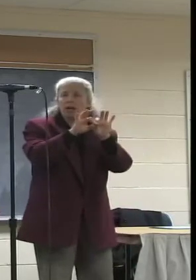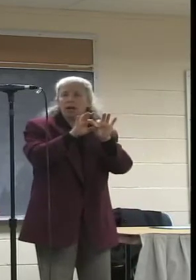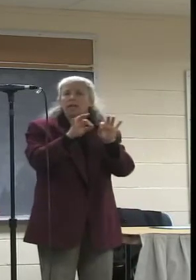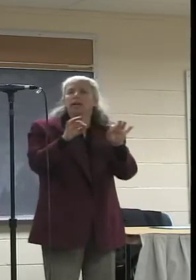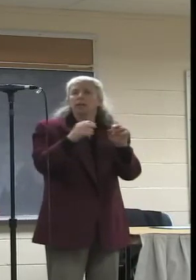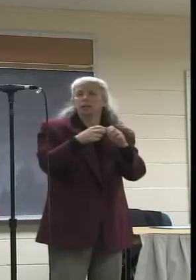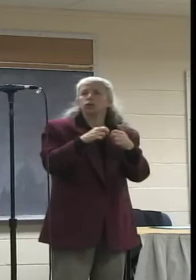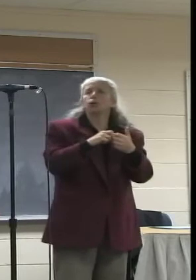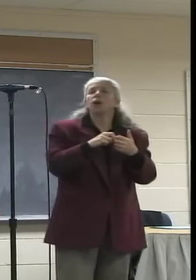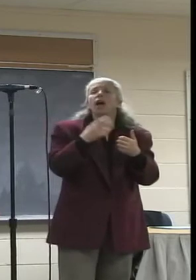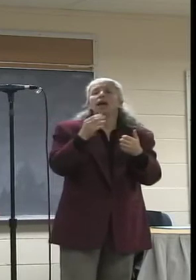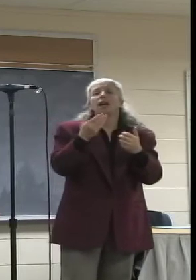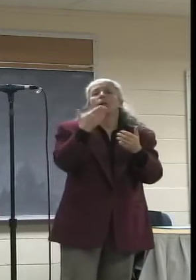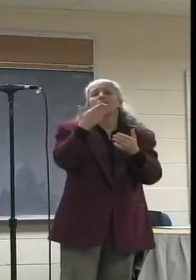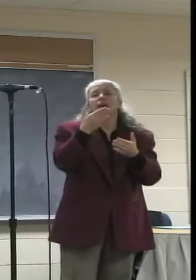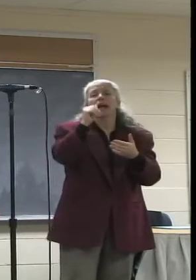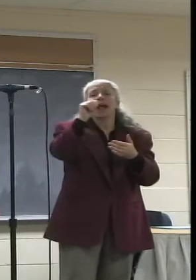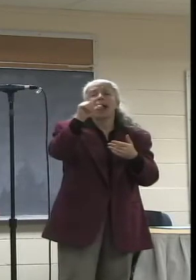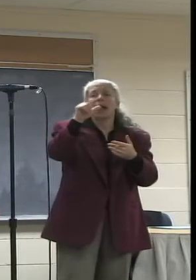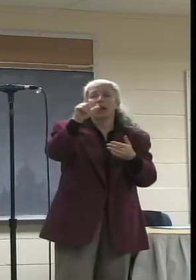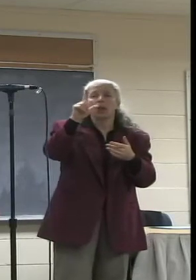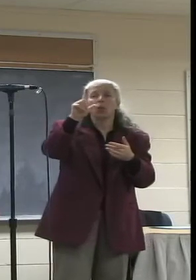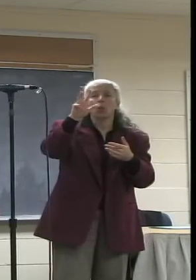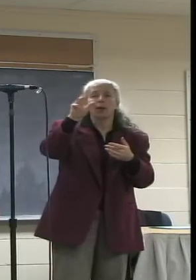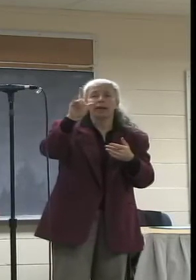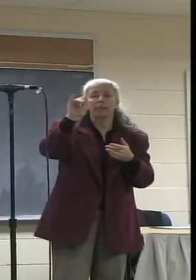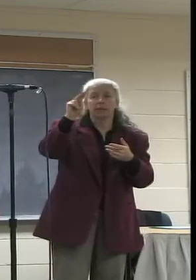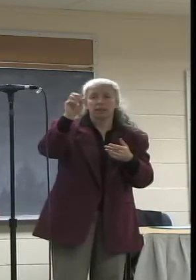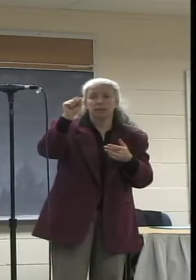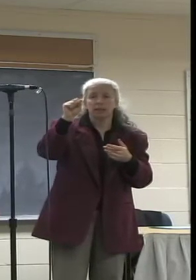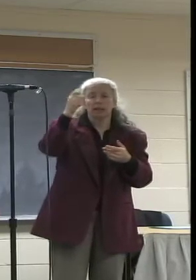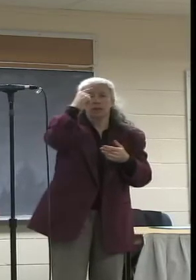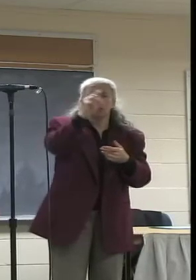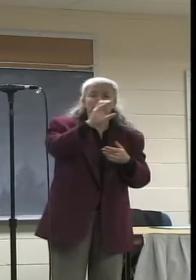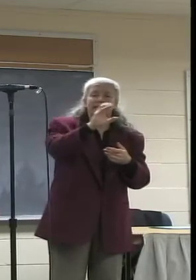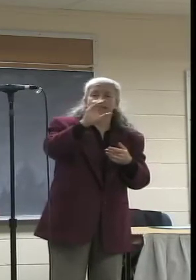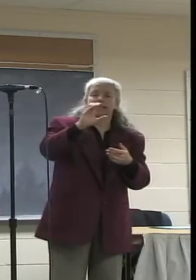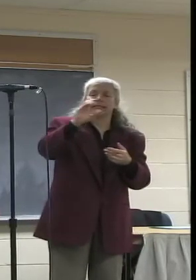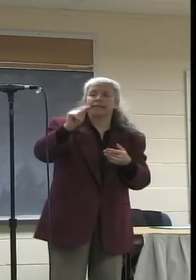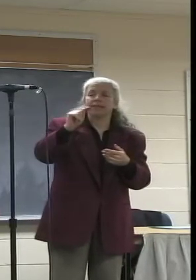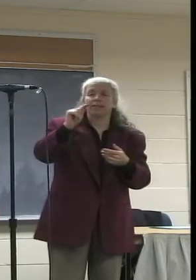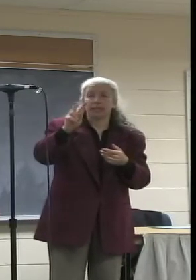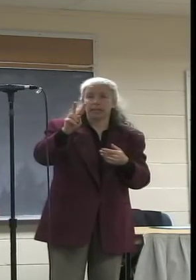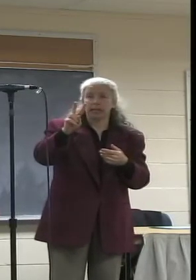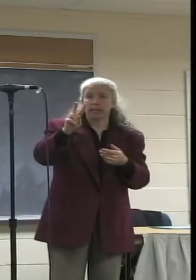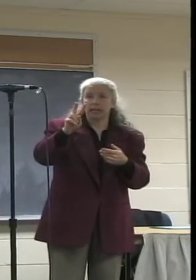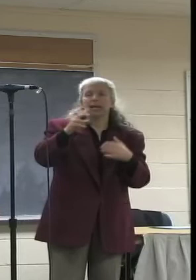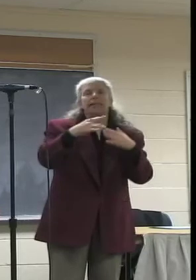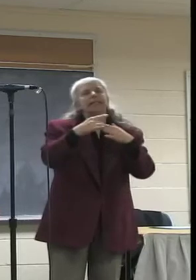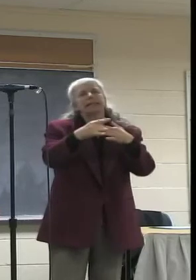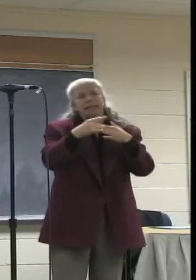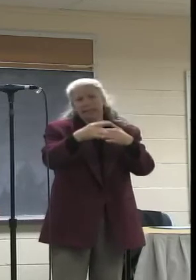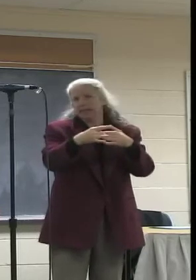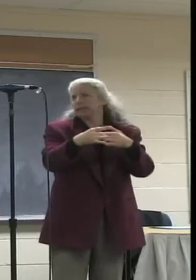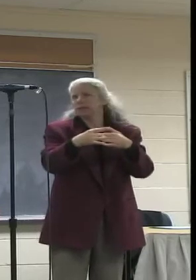of NCTV for his continued leadership of NCTV, which is an incredible city asset.